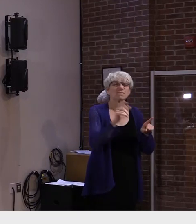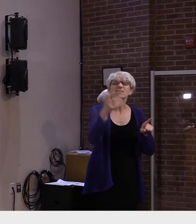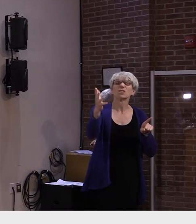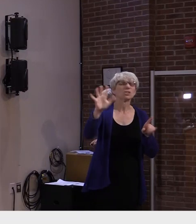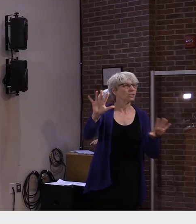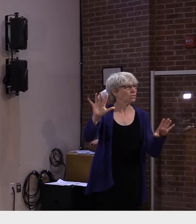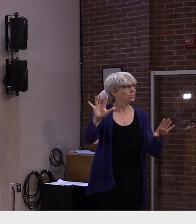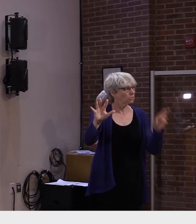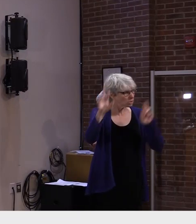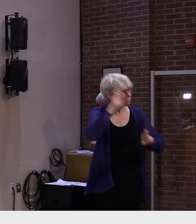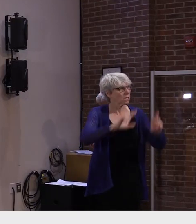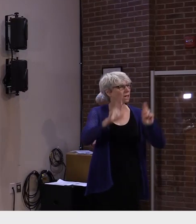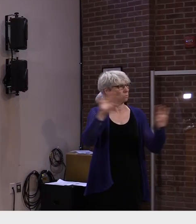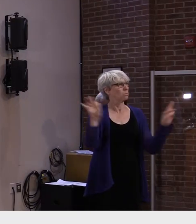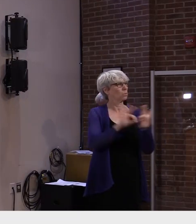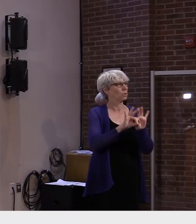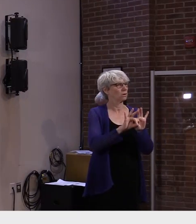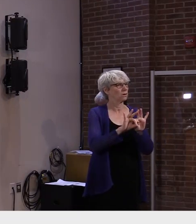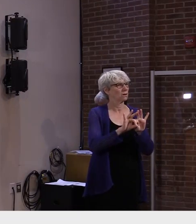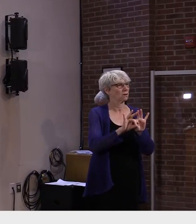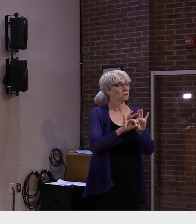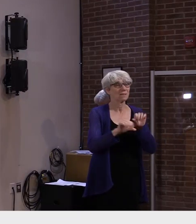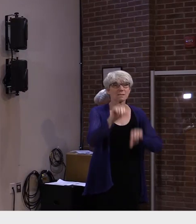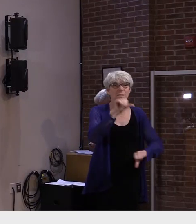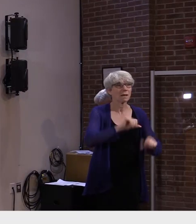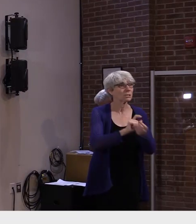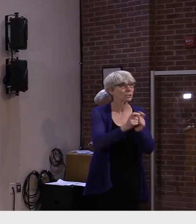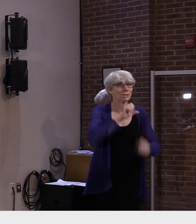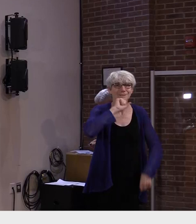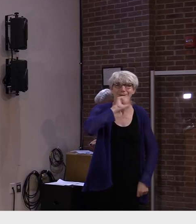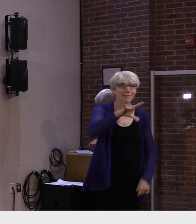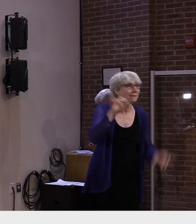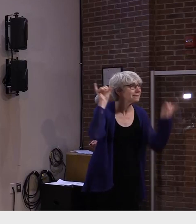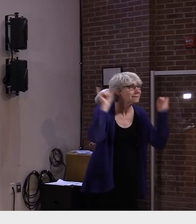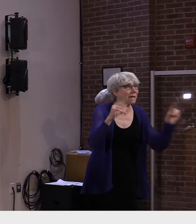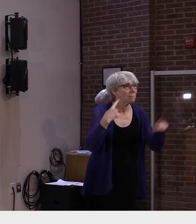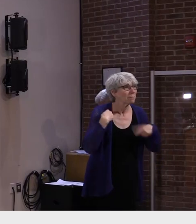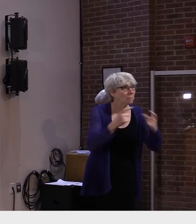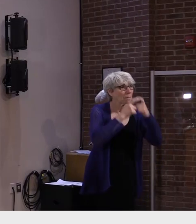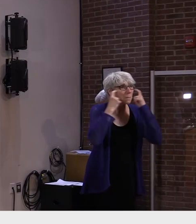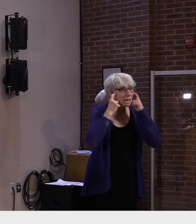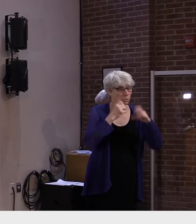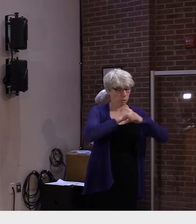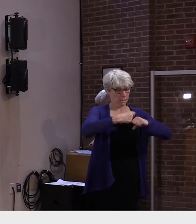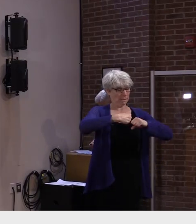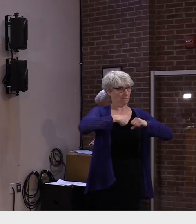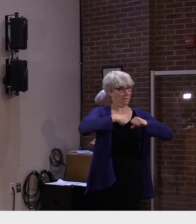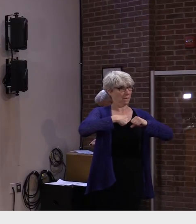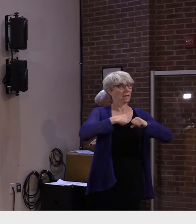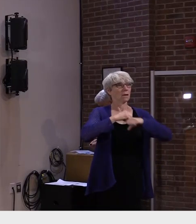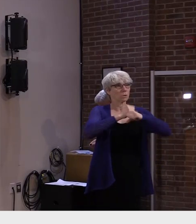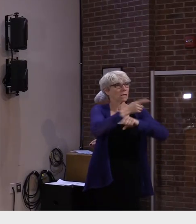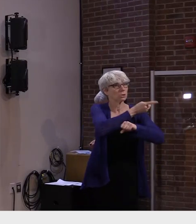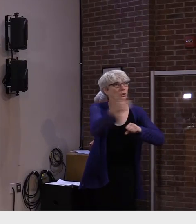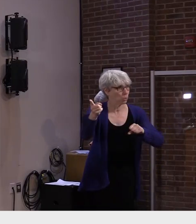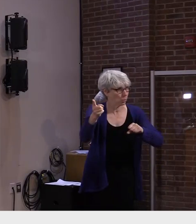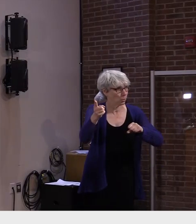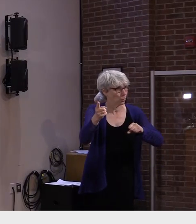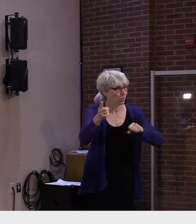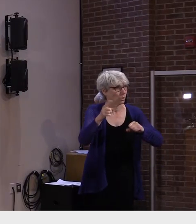the science hasn't changed wearing a mask helps protect you and the people around you from getting or